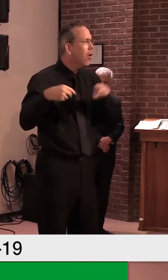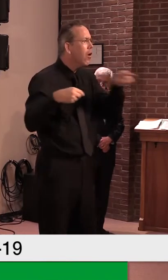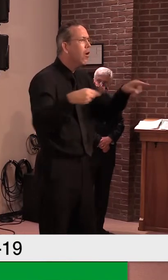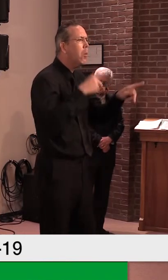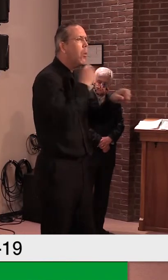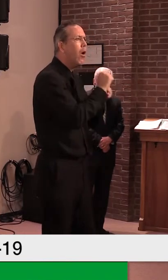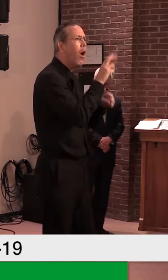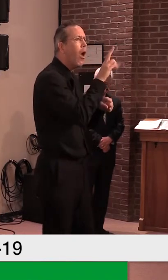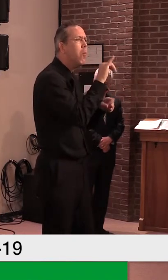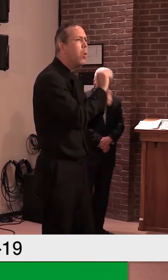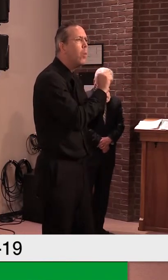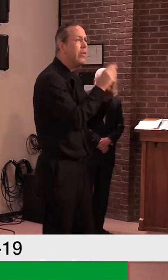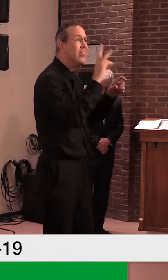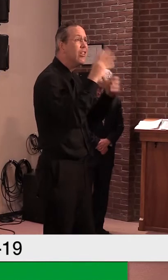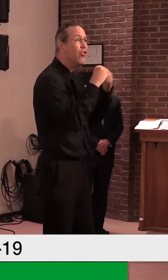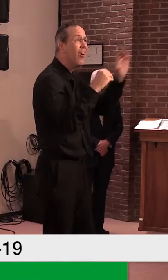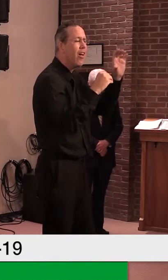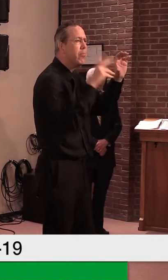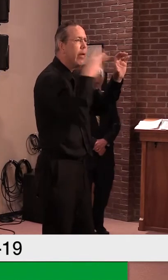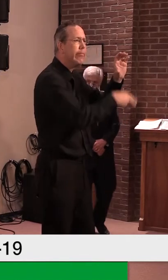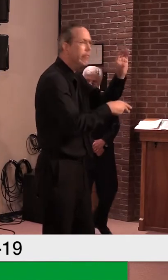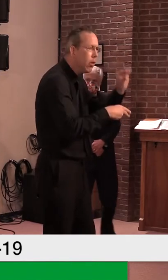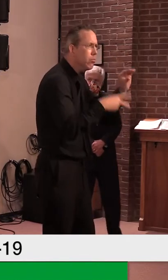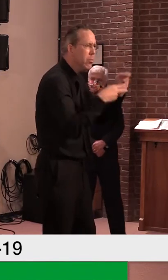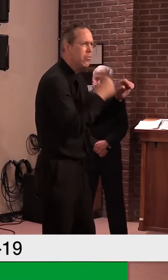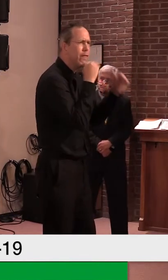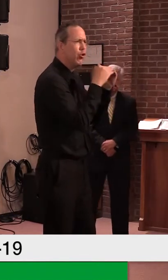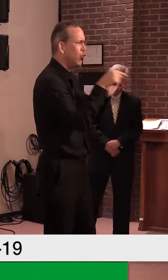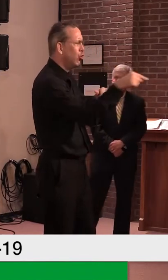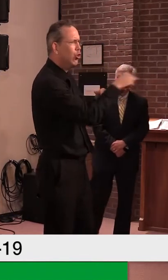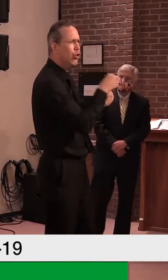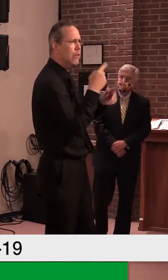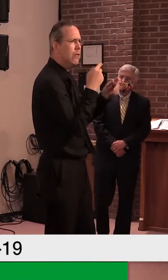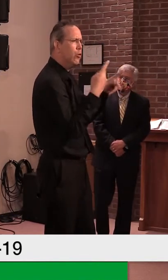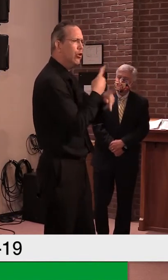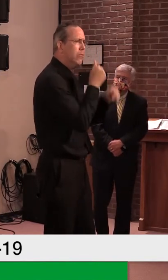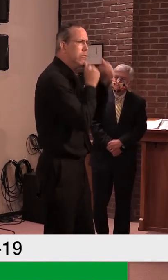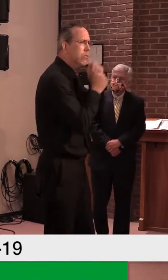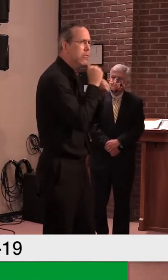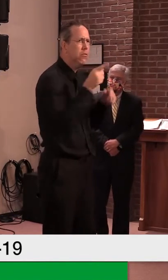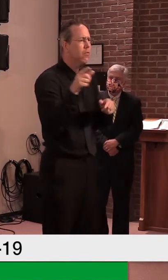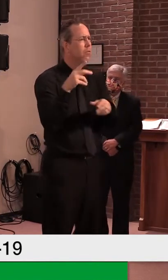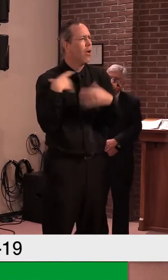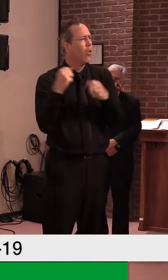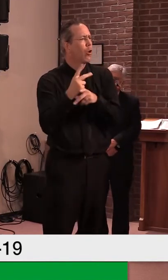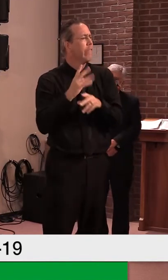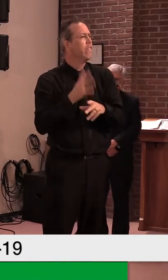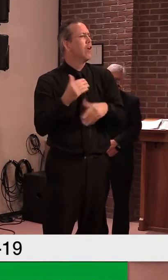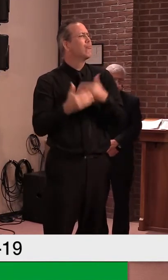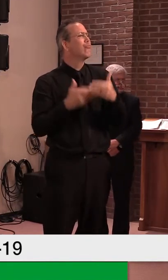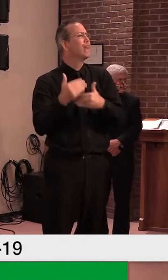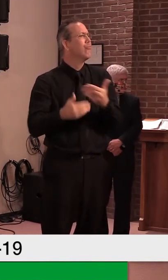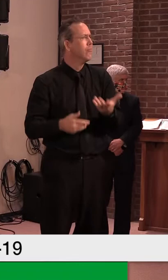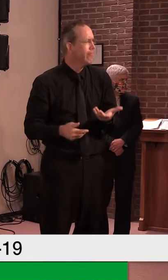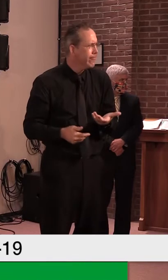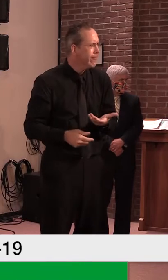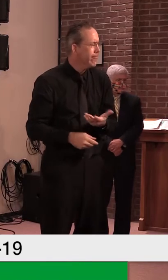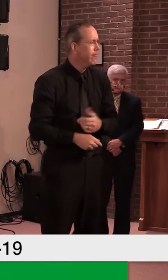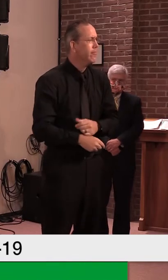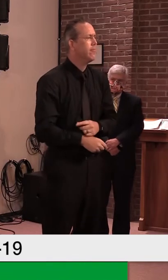to begin with. It went from I think it was somewhere around 80 million as I remember to begin with,